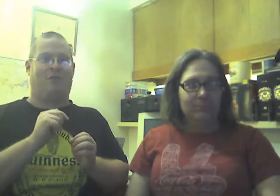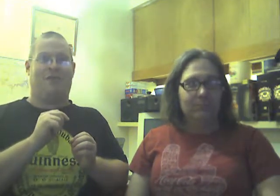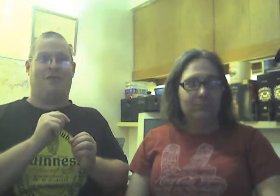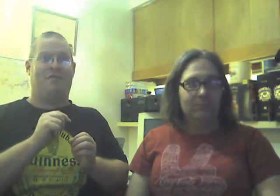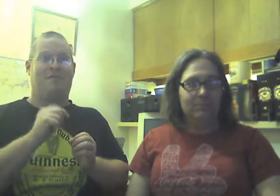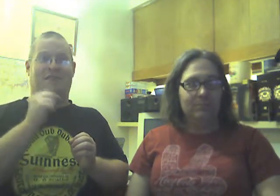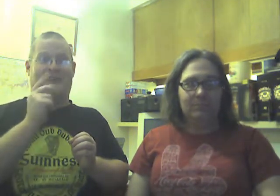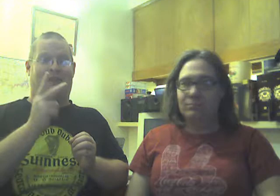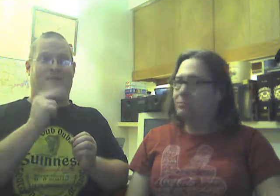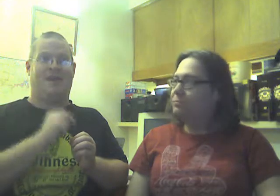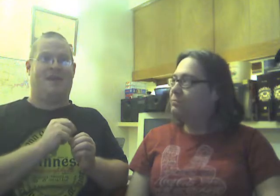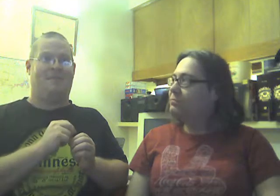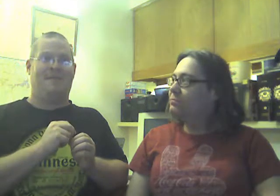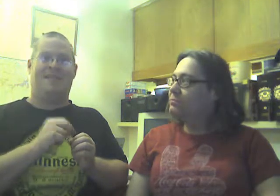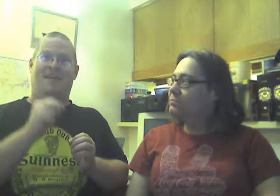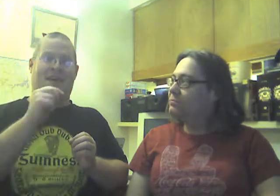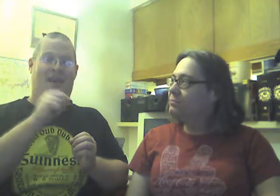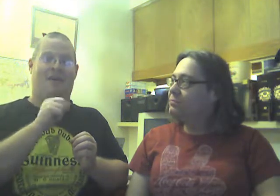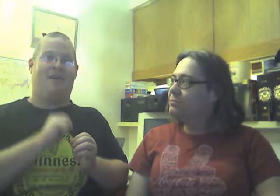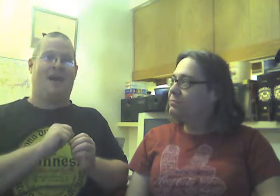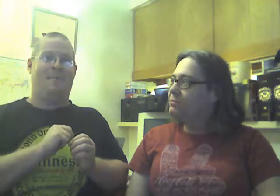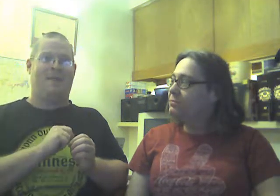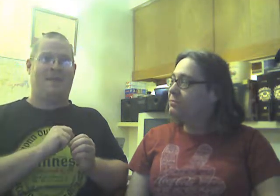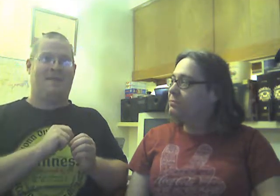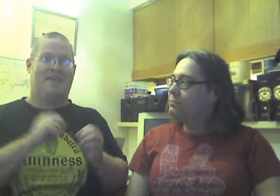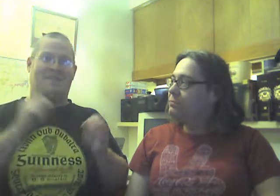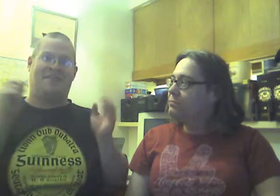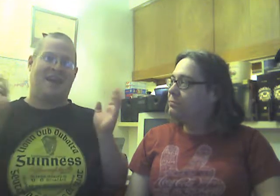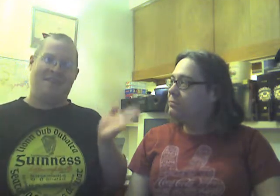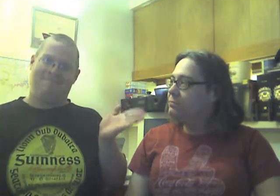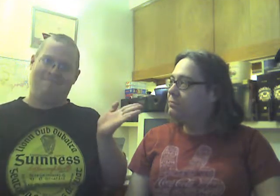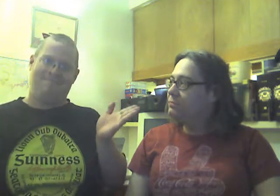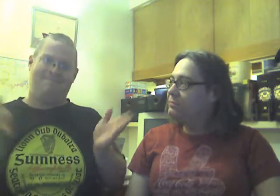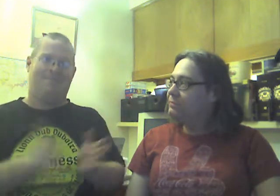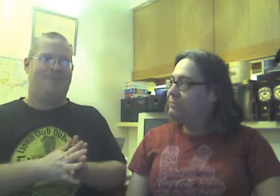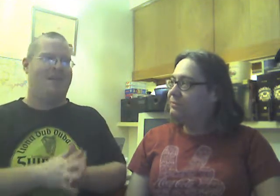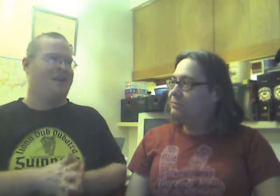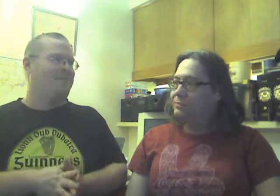three views and three comments and they all happen to be the same state, we know.